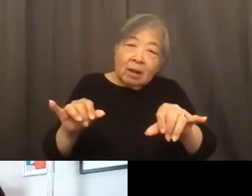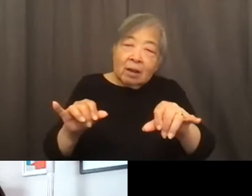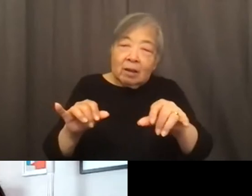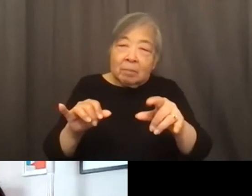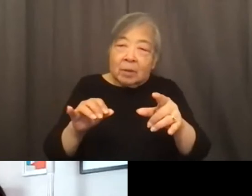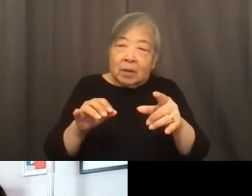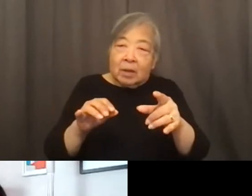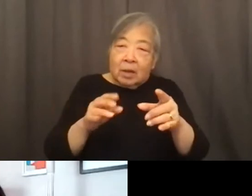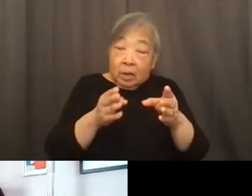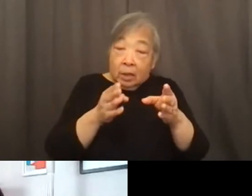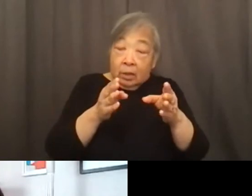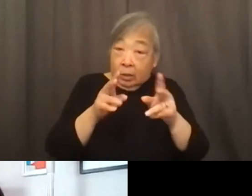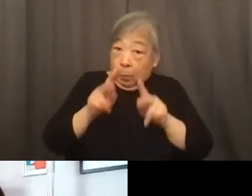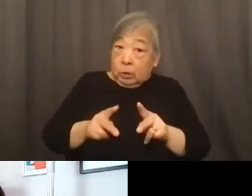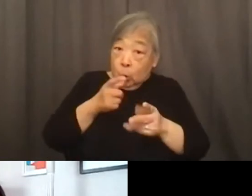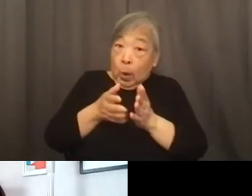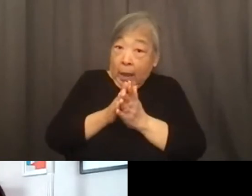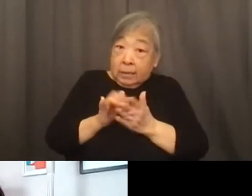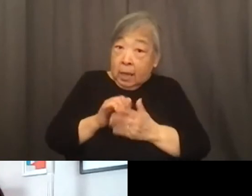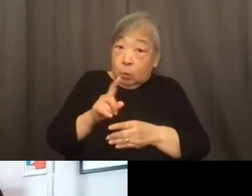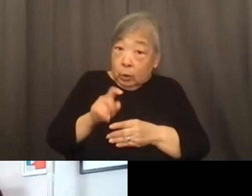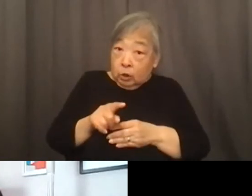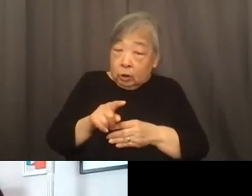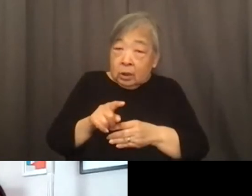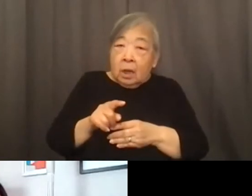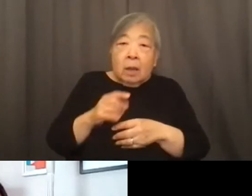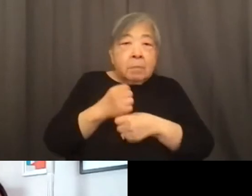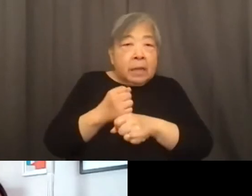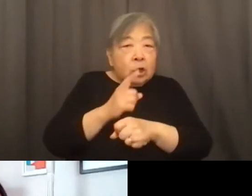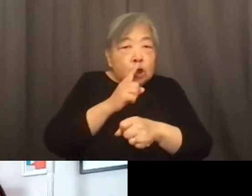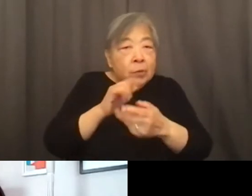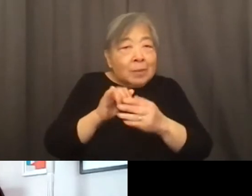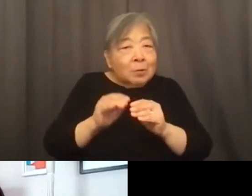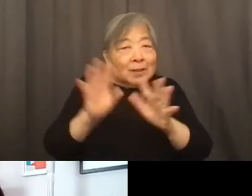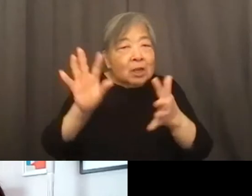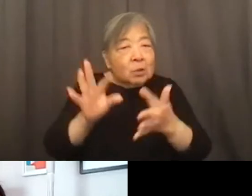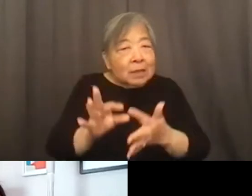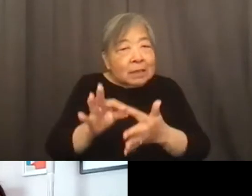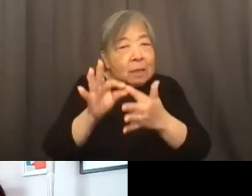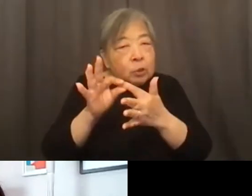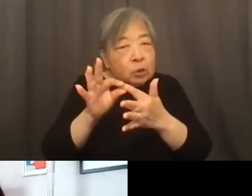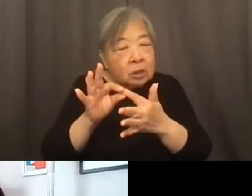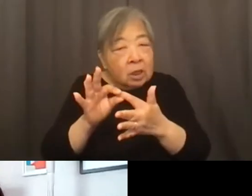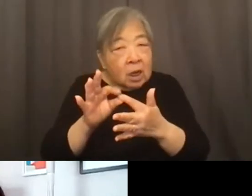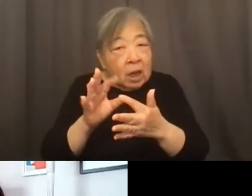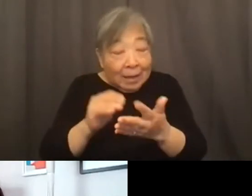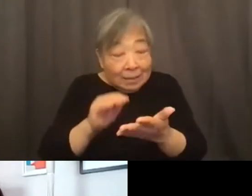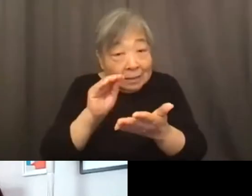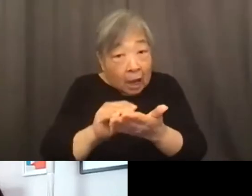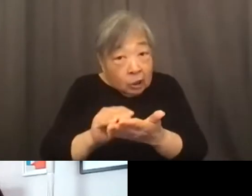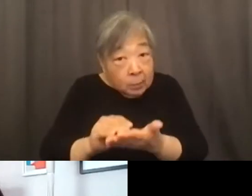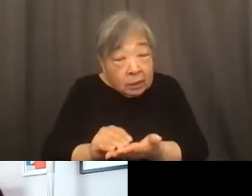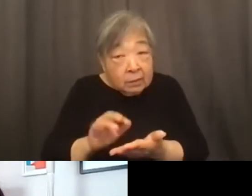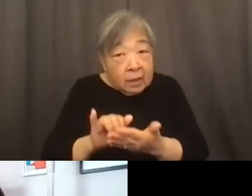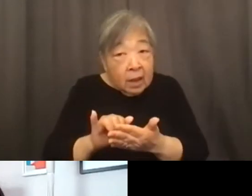who asked that question is making sure that there are clear exceptions and it's just been documented that there is a very